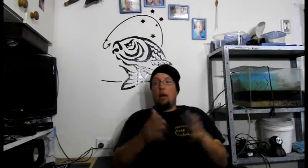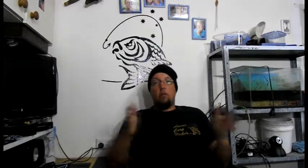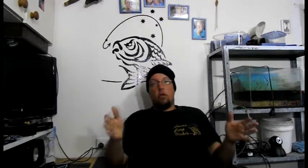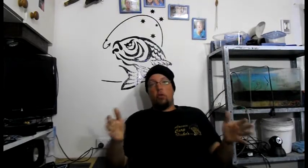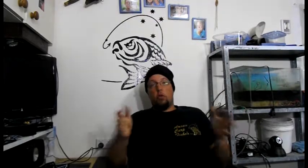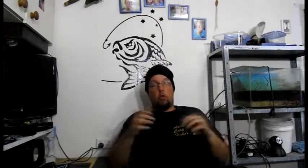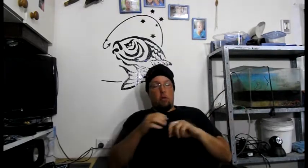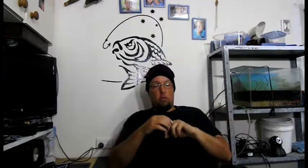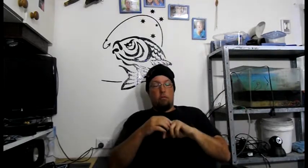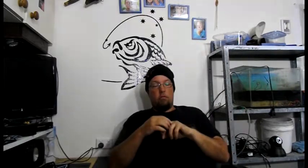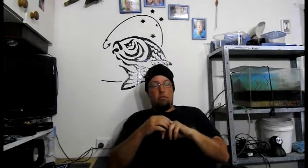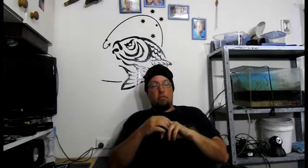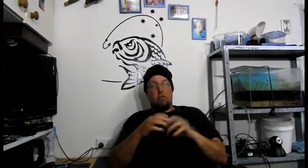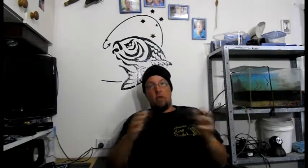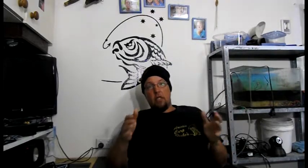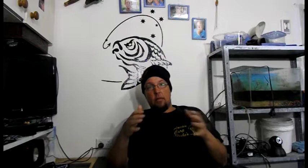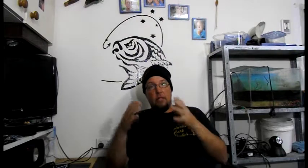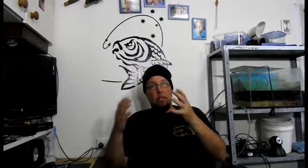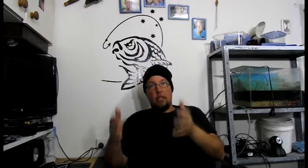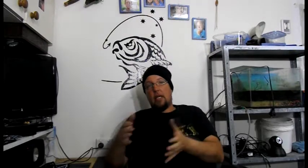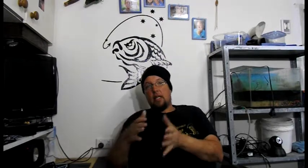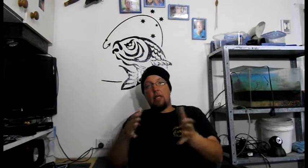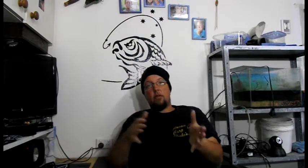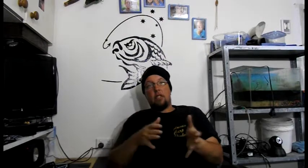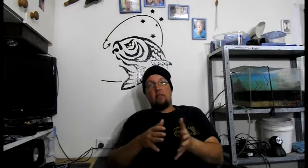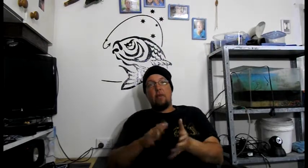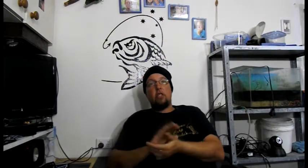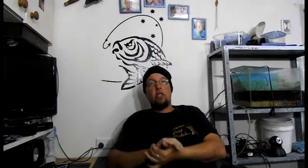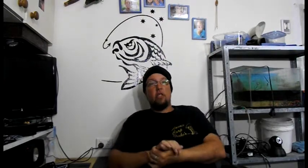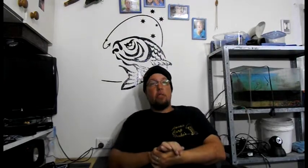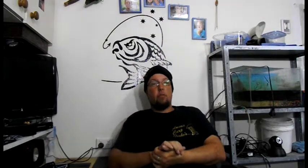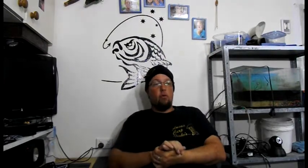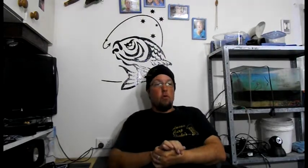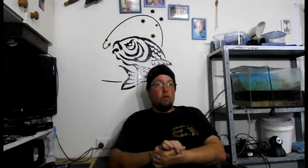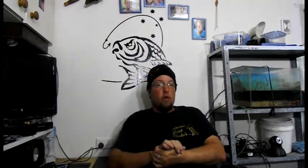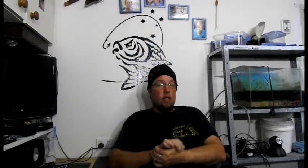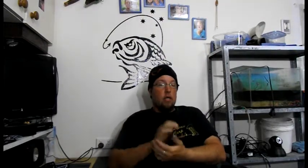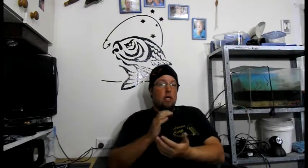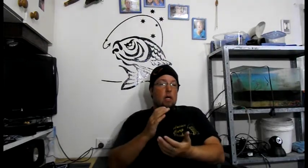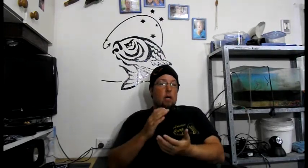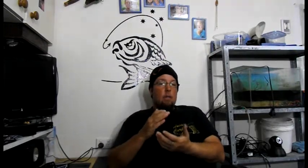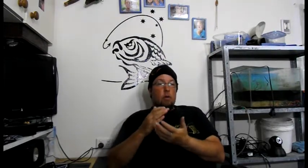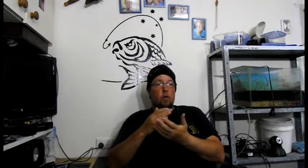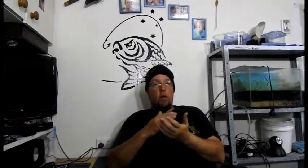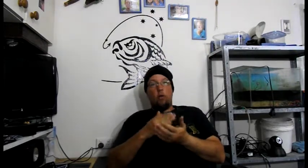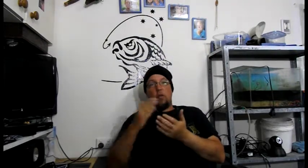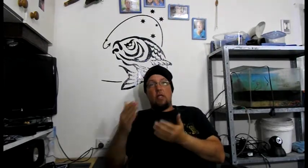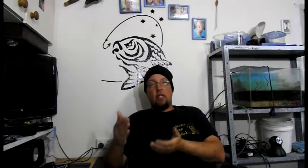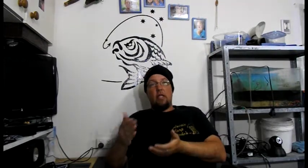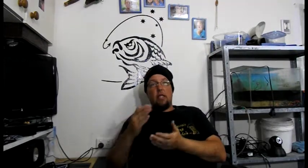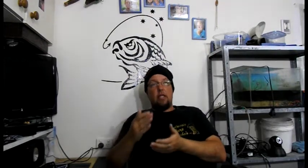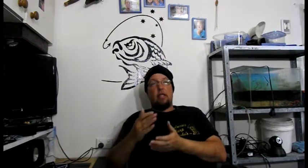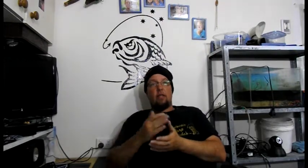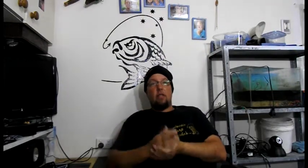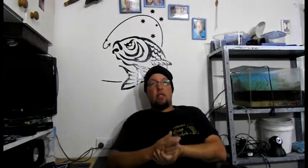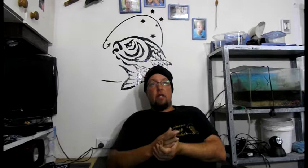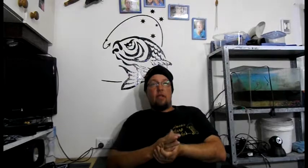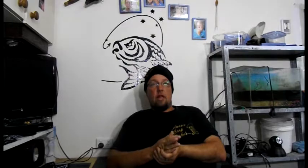I'm not sure on size limits, there was none of that sort of stuff mentioned in these reports I've read. But it will kill between 60 and 70 percent of carp,